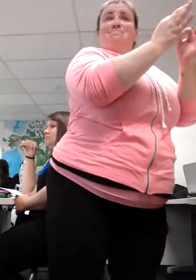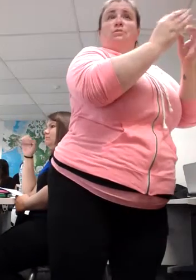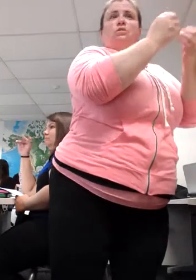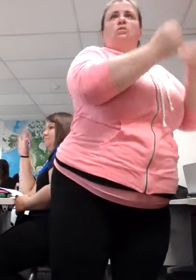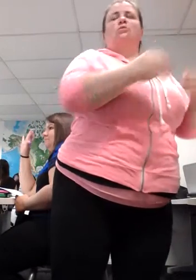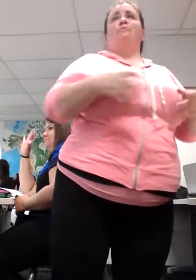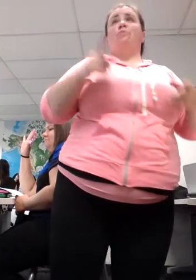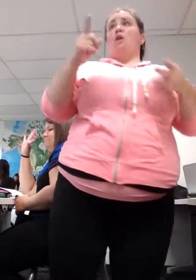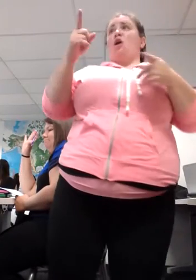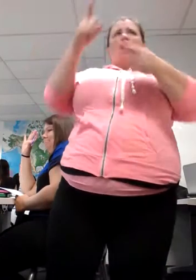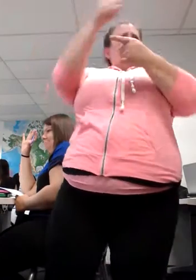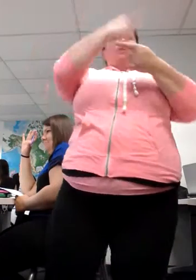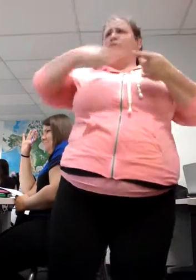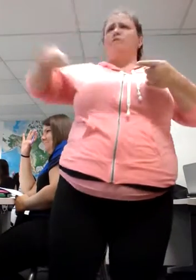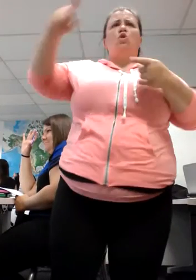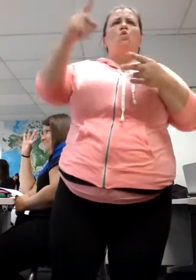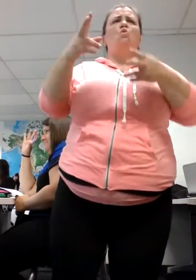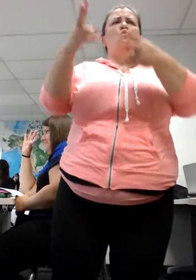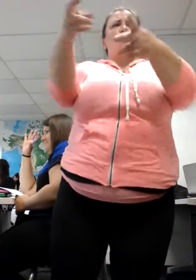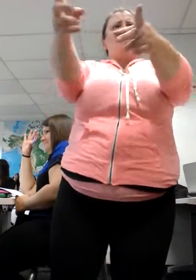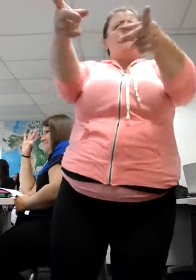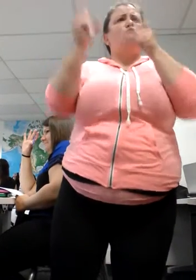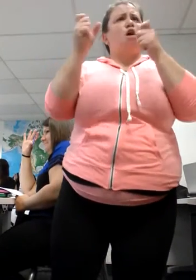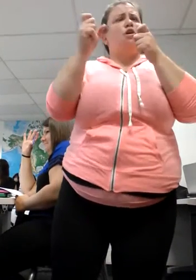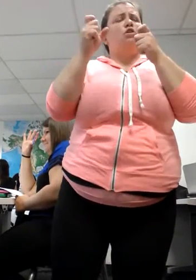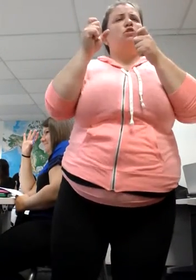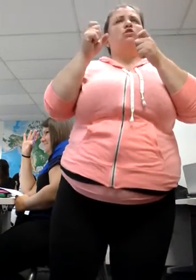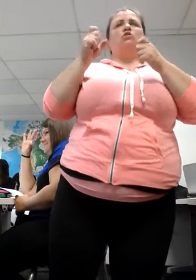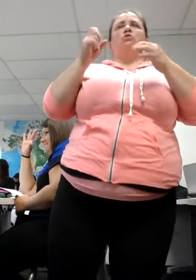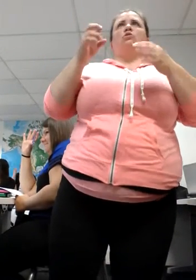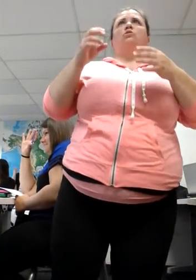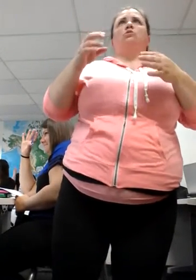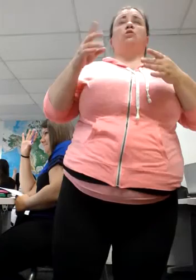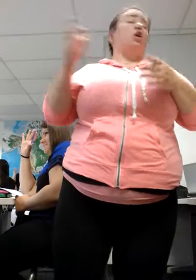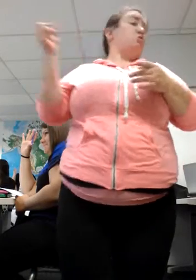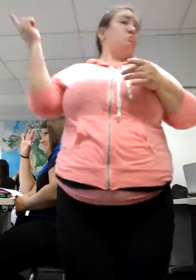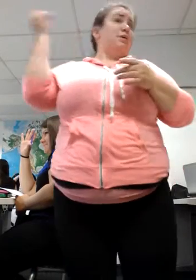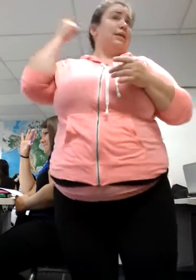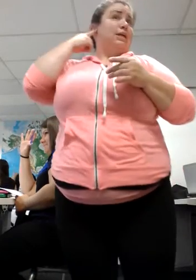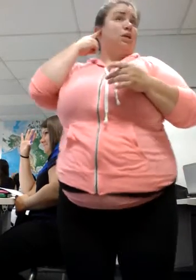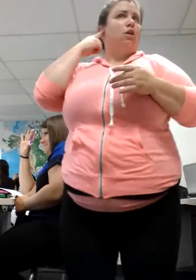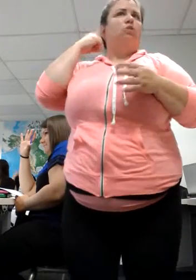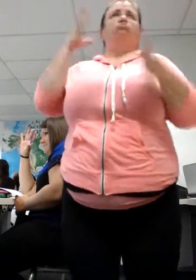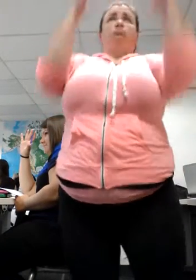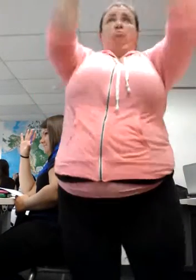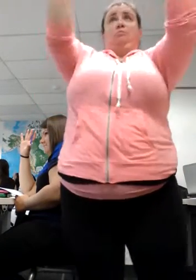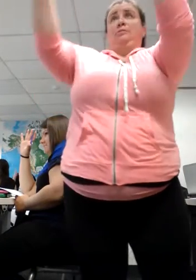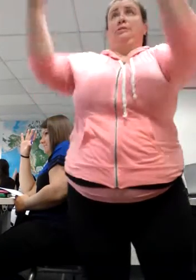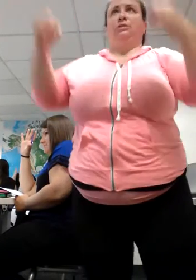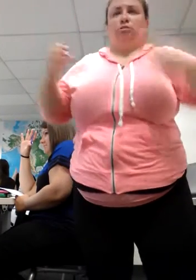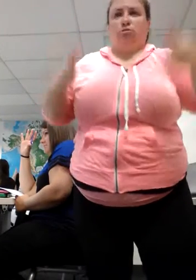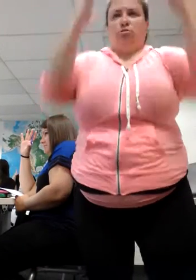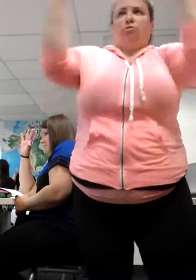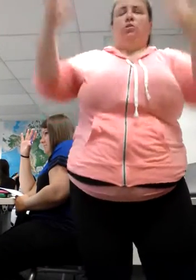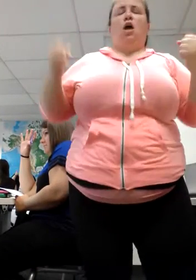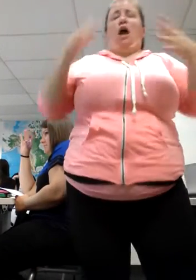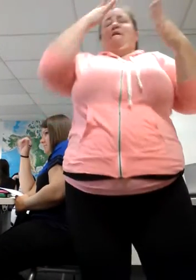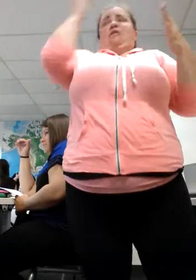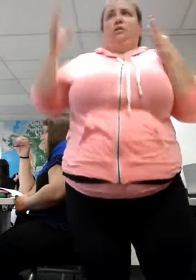it? And you, you pick up your hands right away and you start one or two signs and then you go, Now I forgot the sign that I want to use